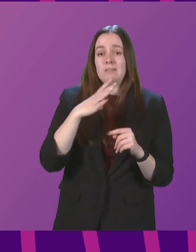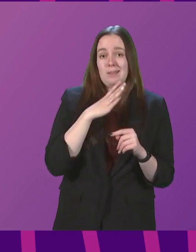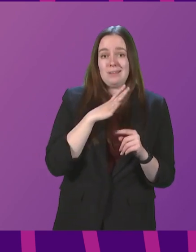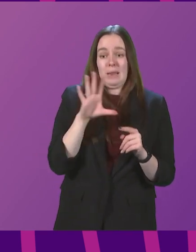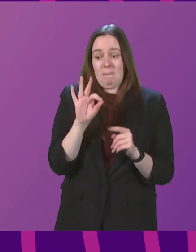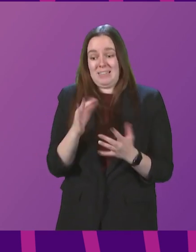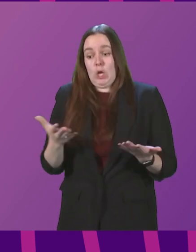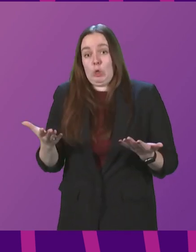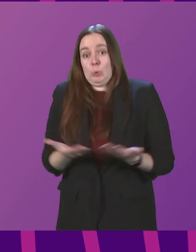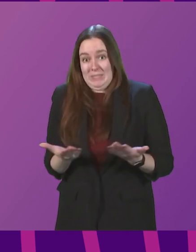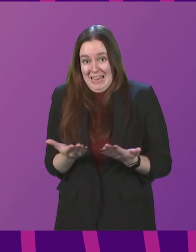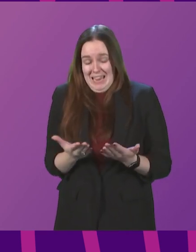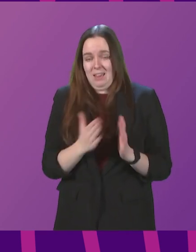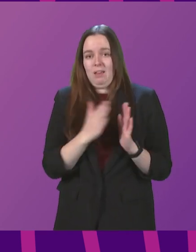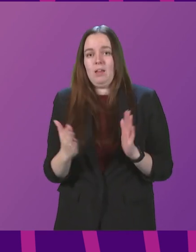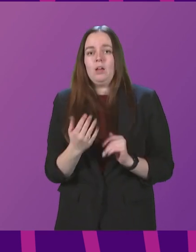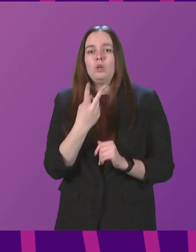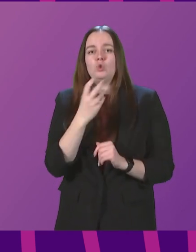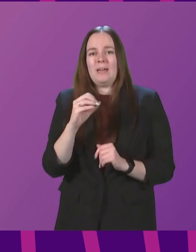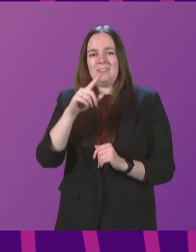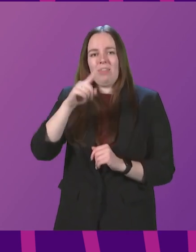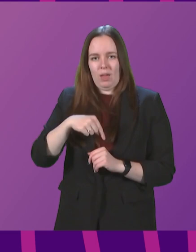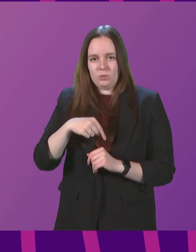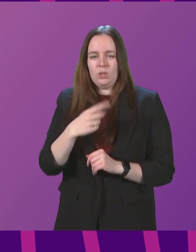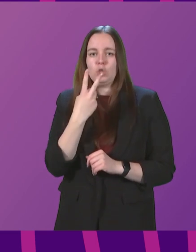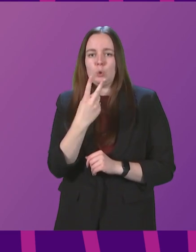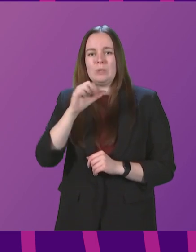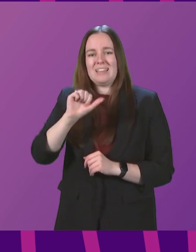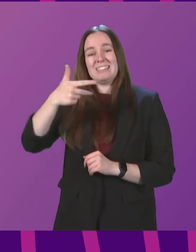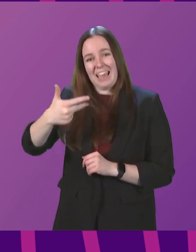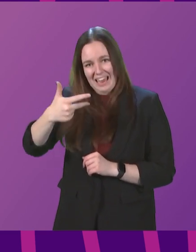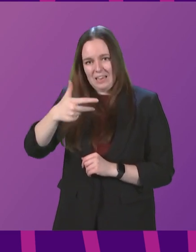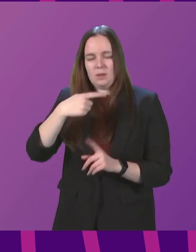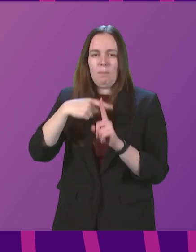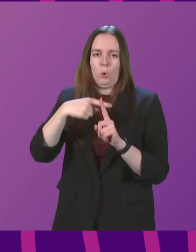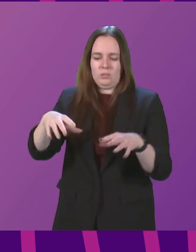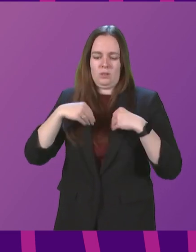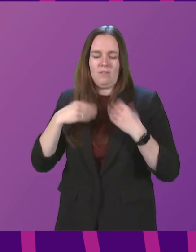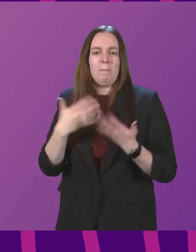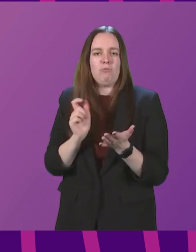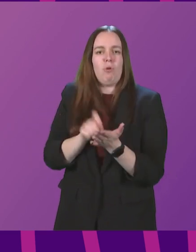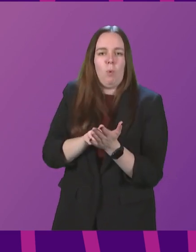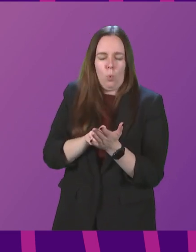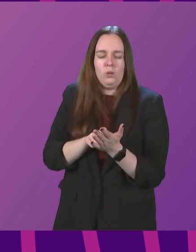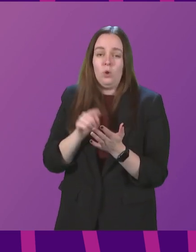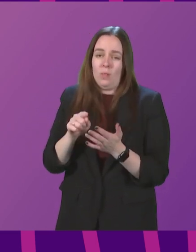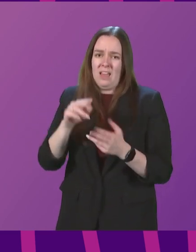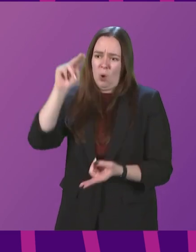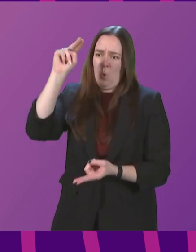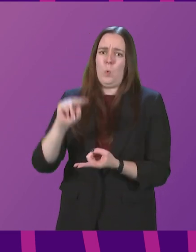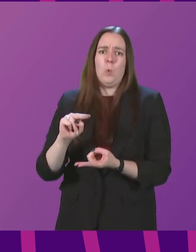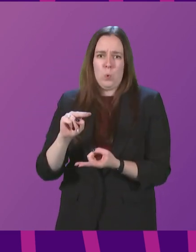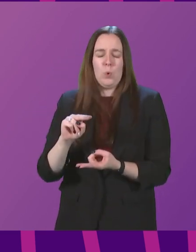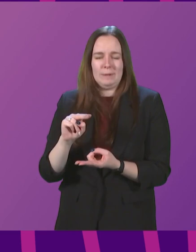and today, Tuesday, 20,268 cases have been reported, so quite a significant drop.